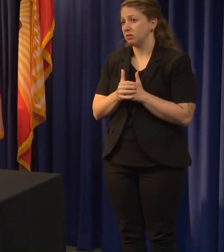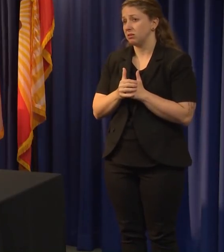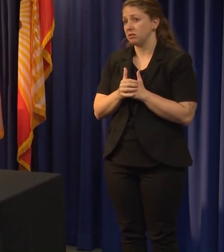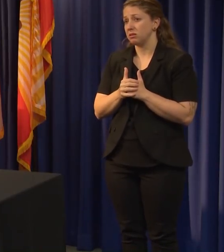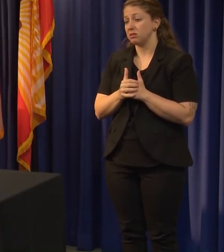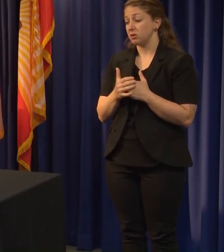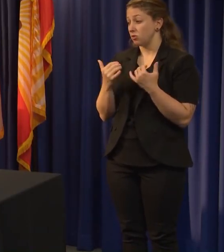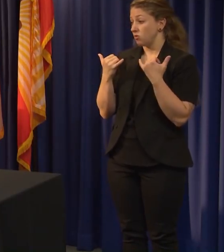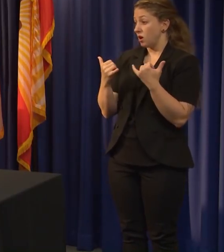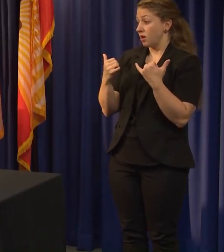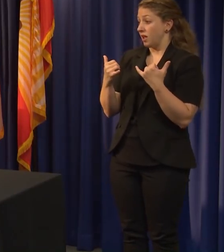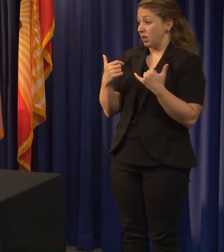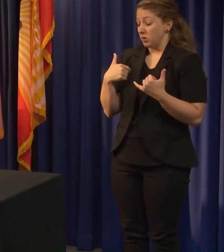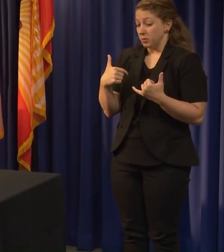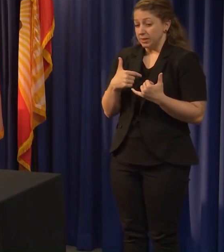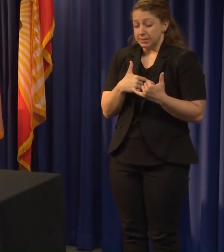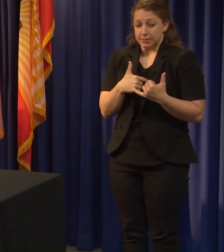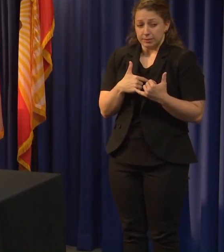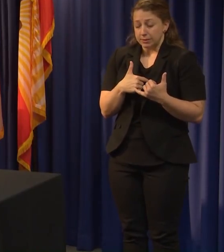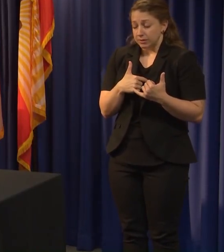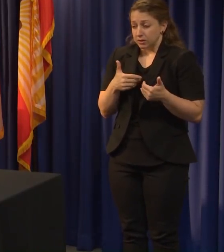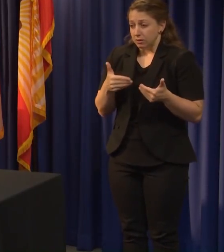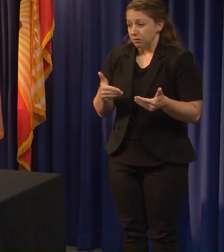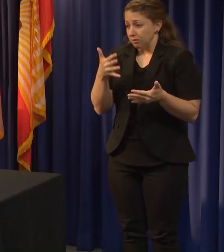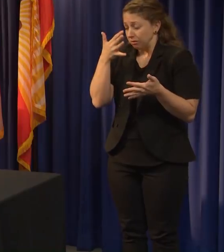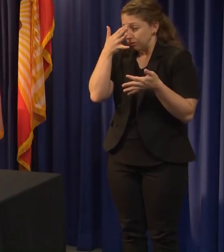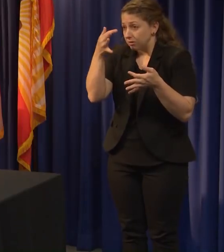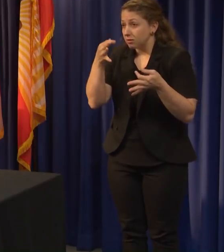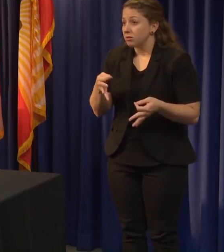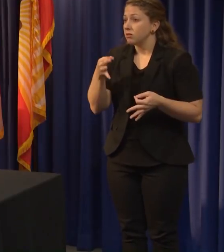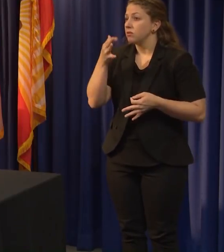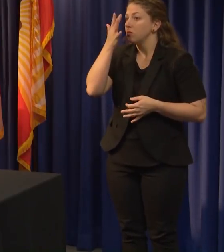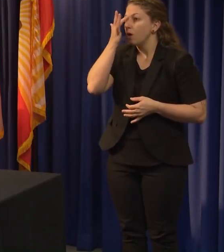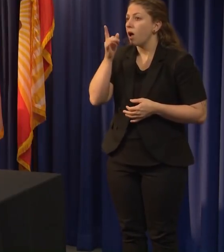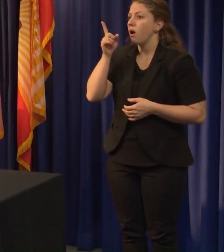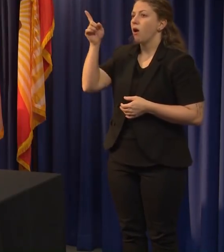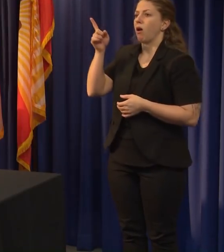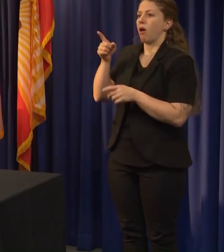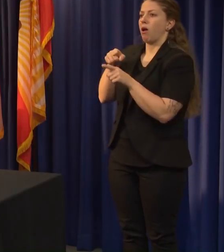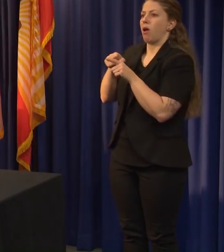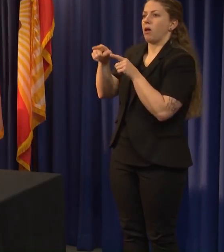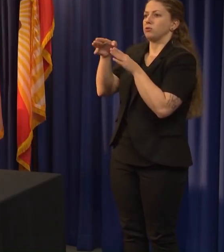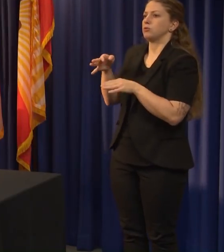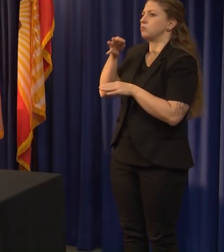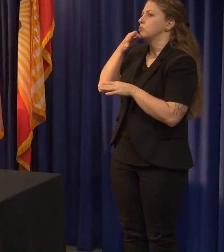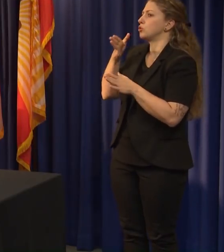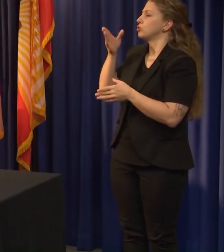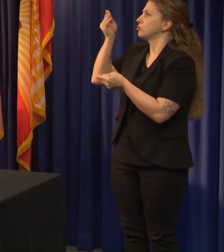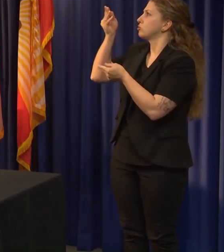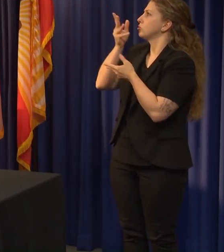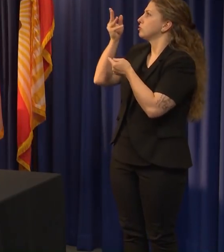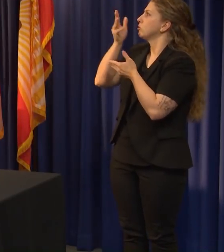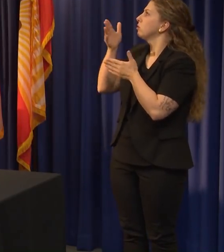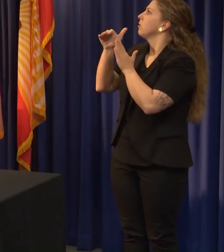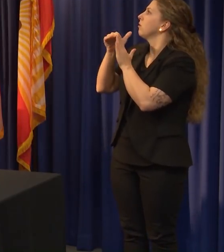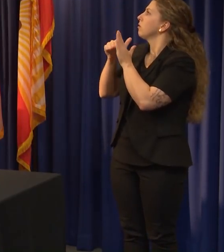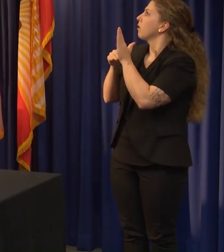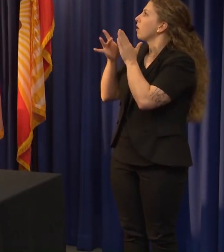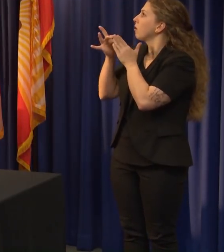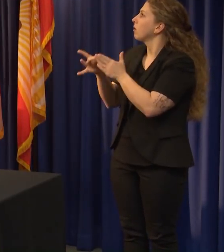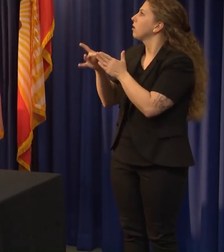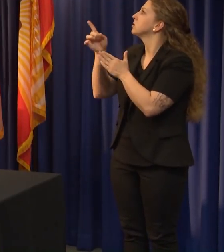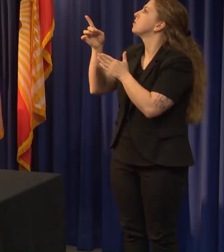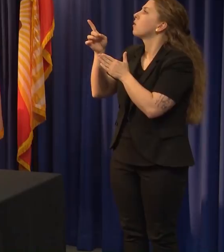difficult decisions based on official health expert guidelines to protect people and prevent the spread of this